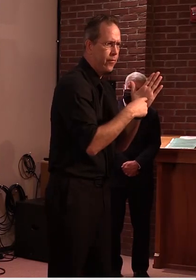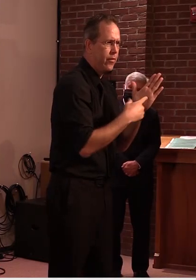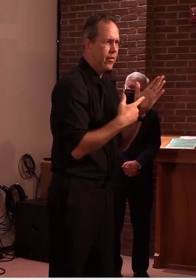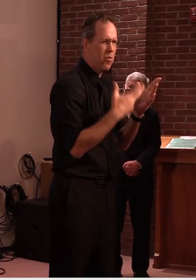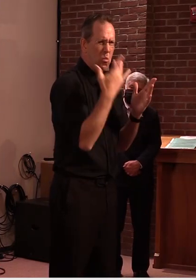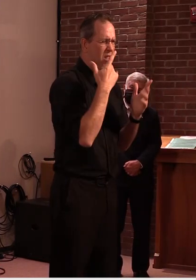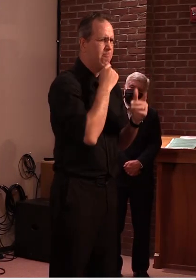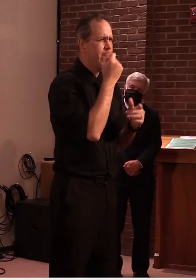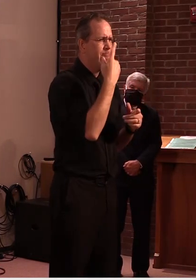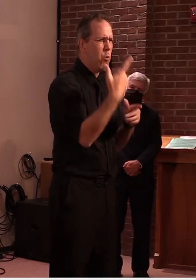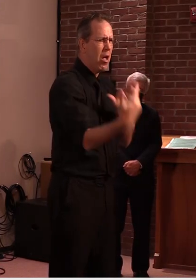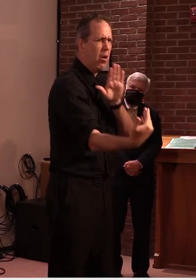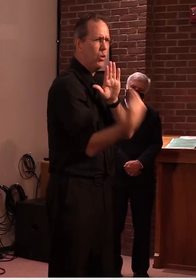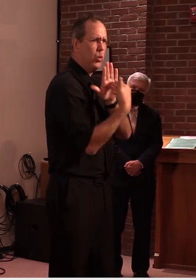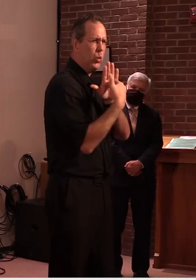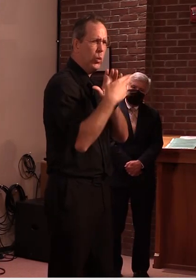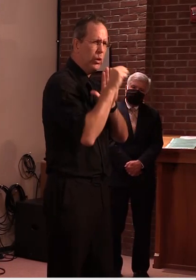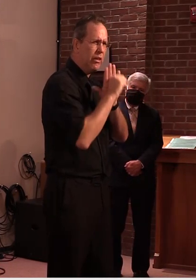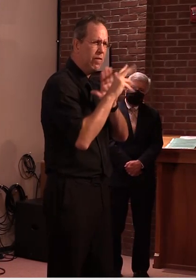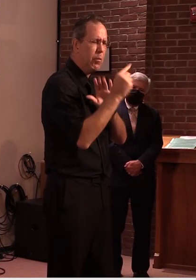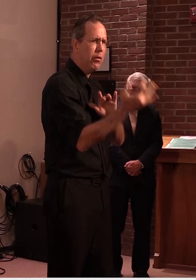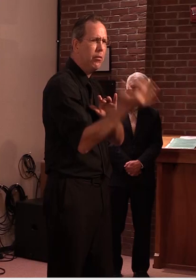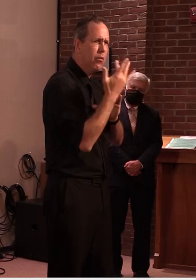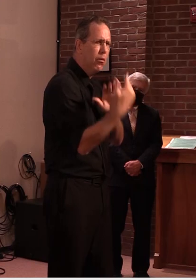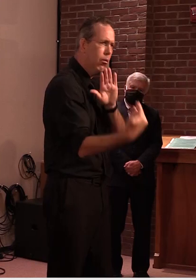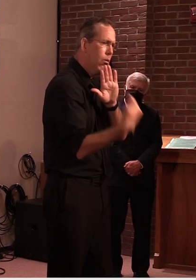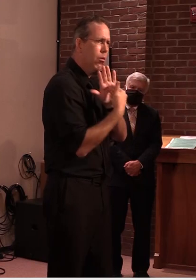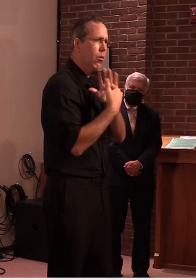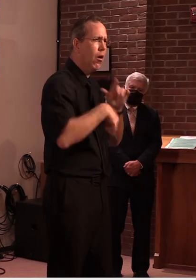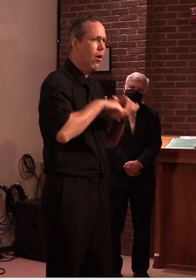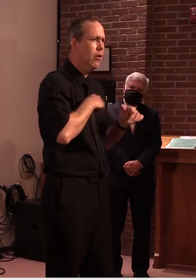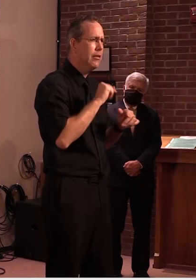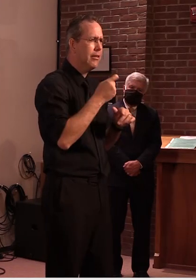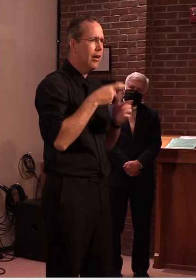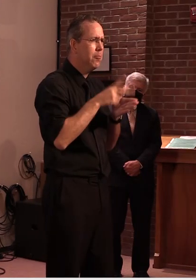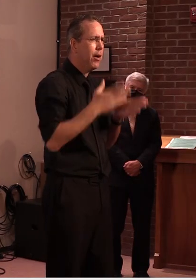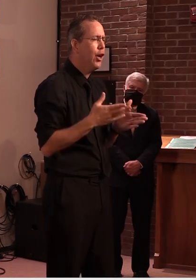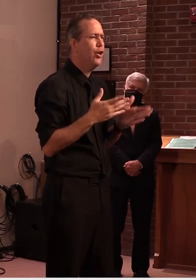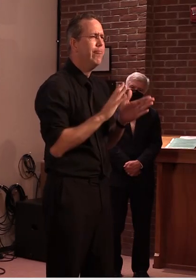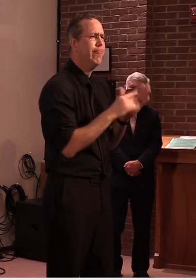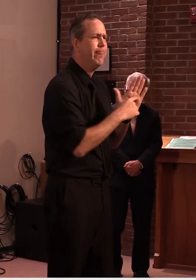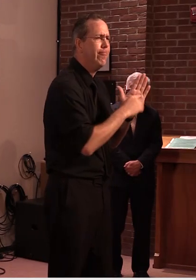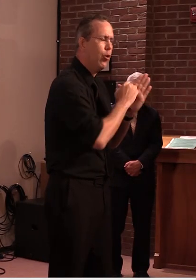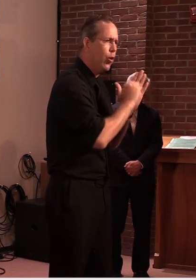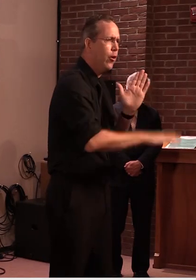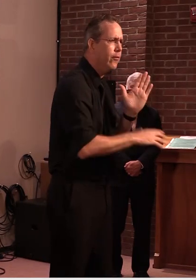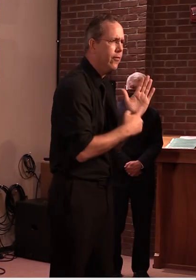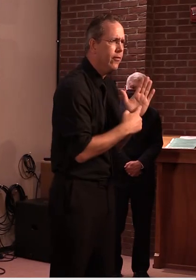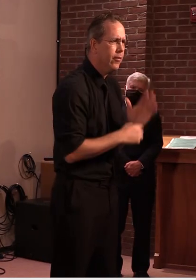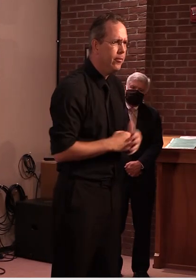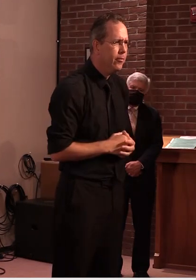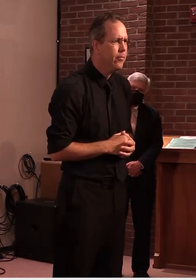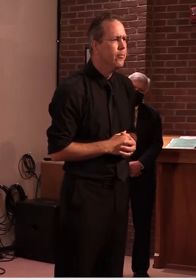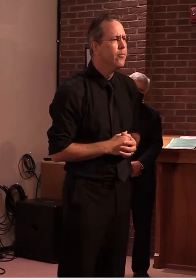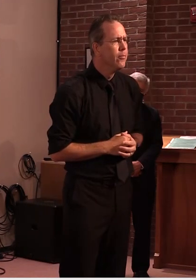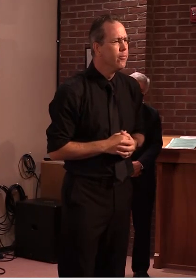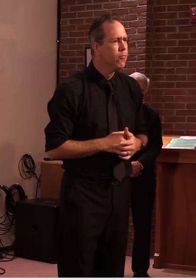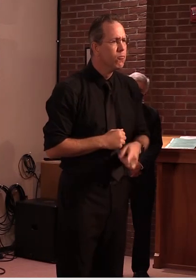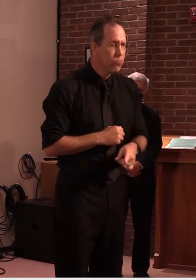problem that's uh have before us ask my questions a lot of machine going on good thank you governor